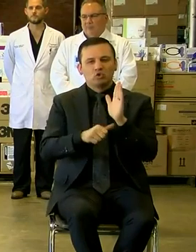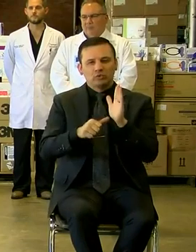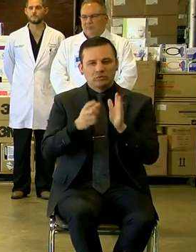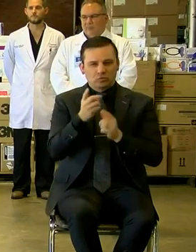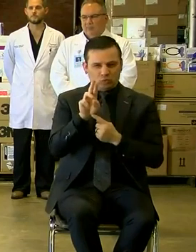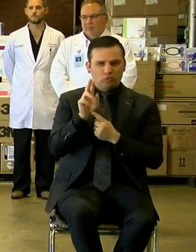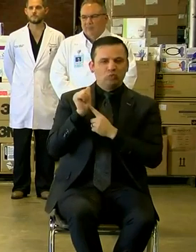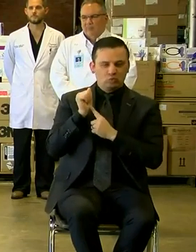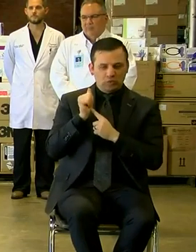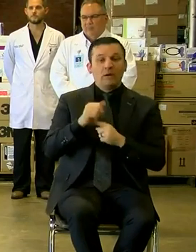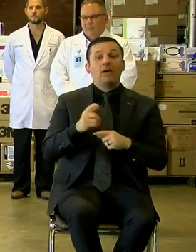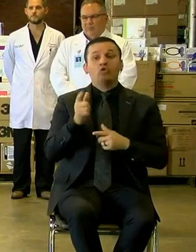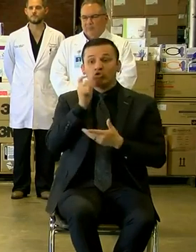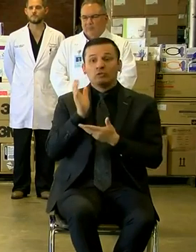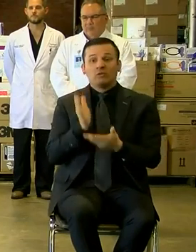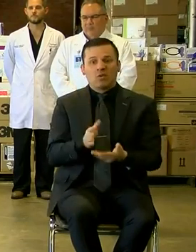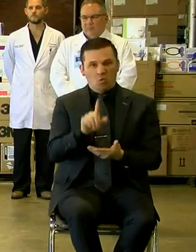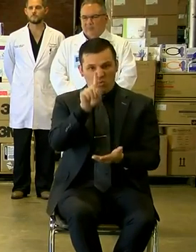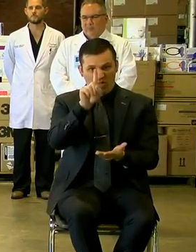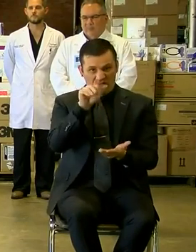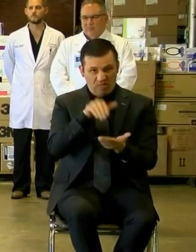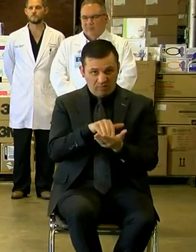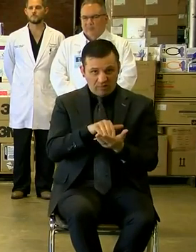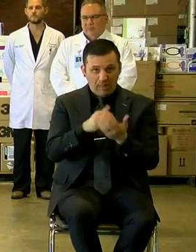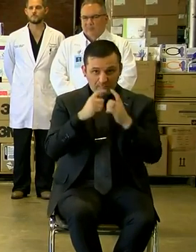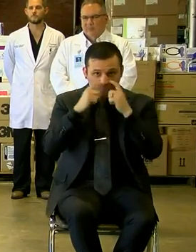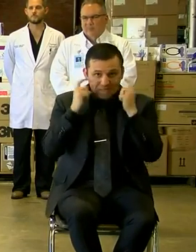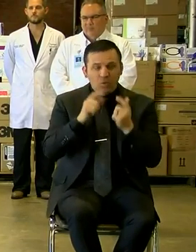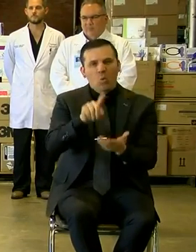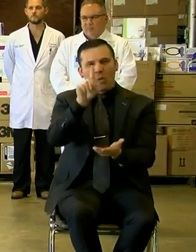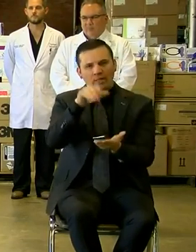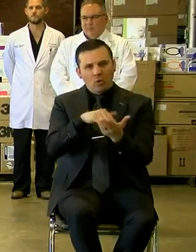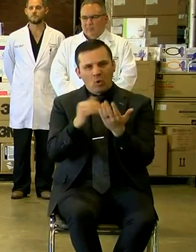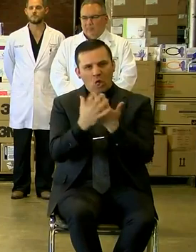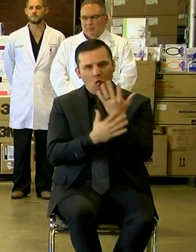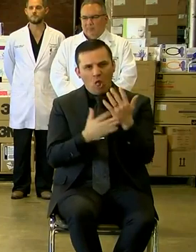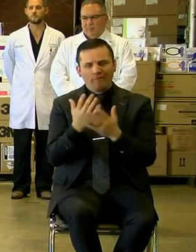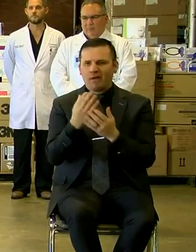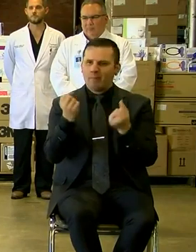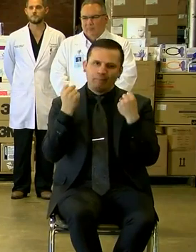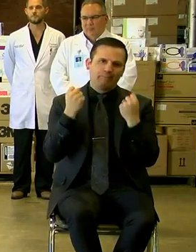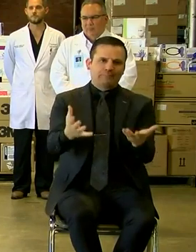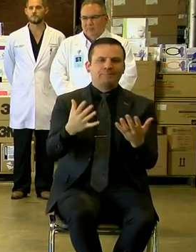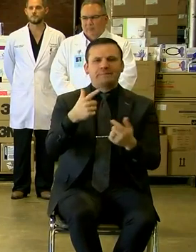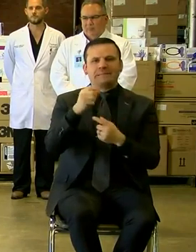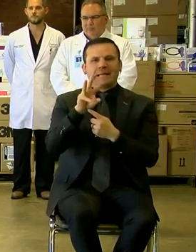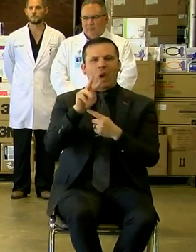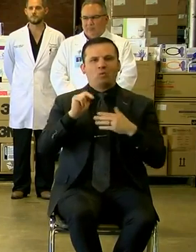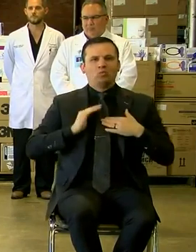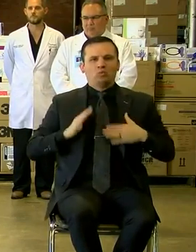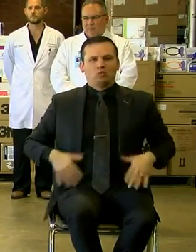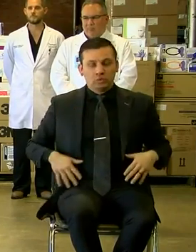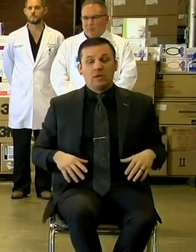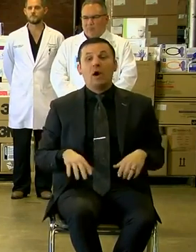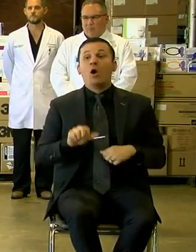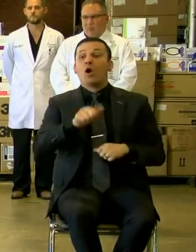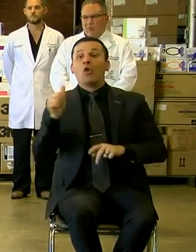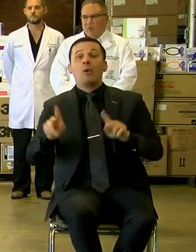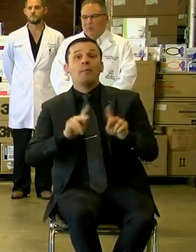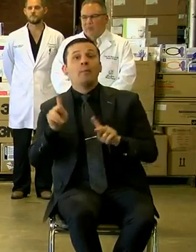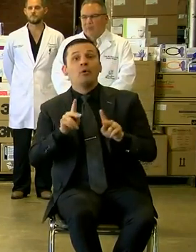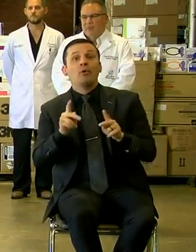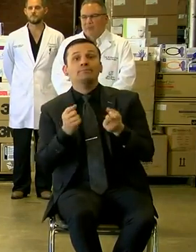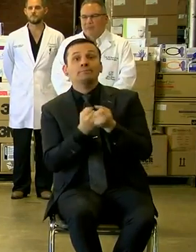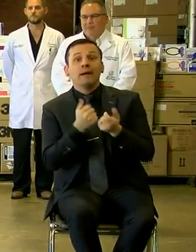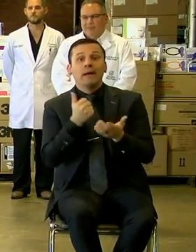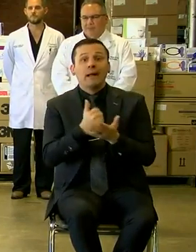1,000 masks, 1,000 gloves, and hundreds of gowns. Others who are stepping up to help out to meet